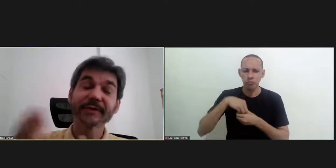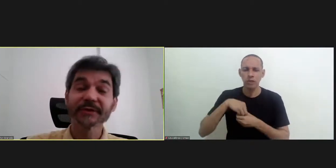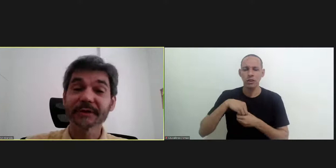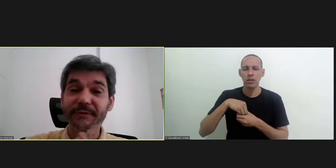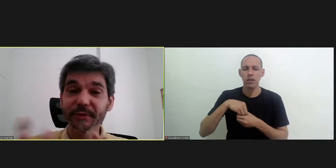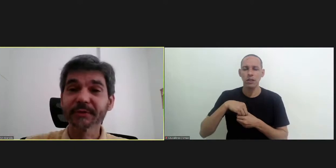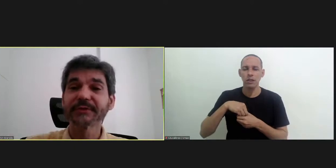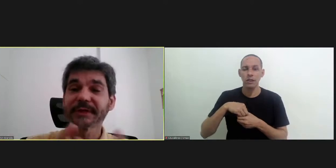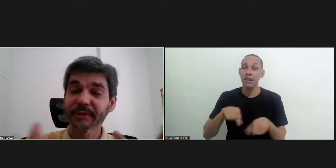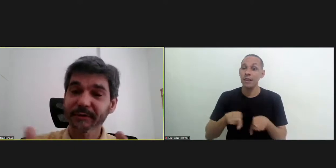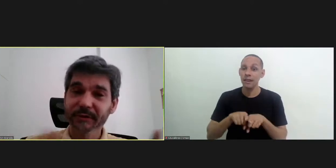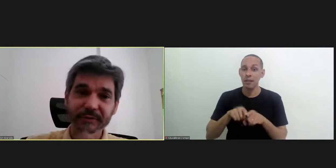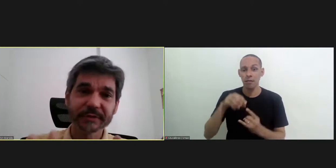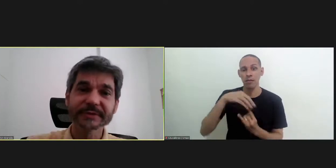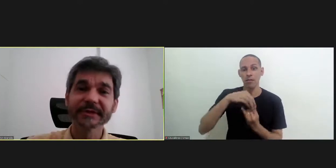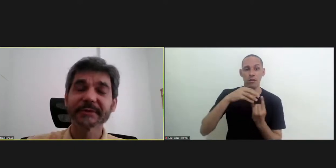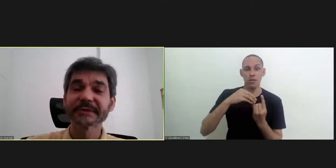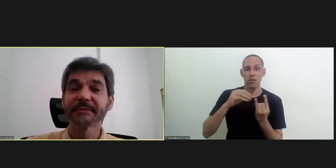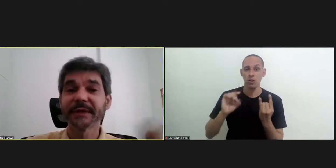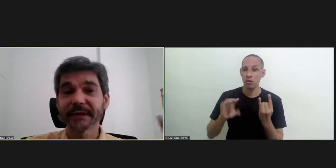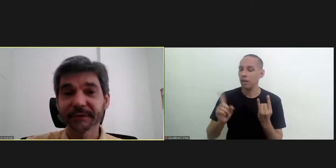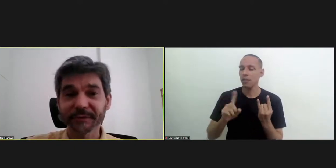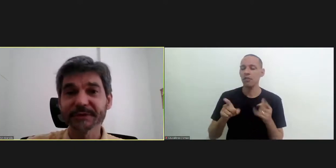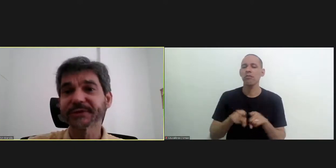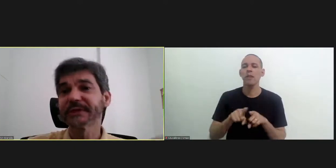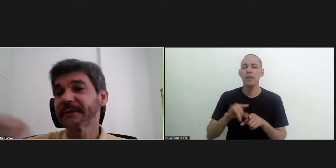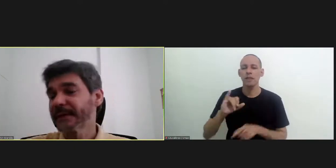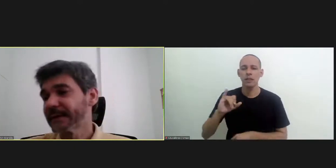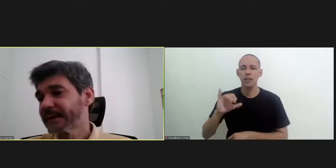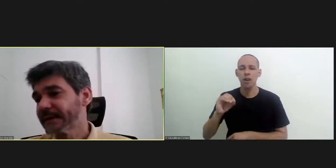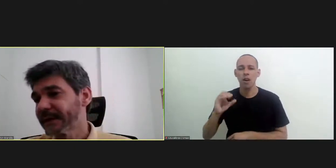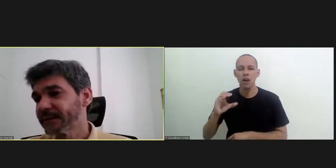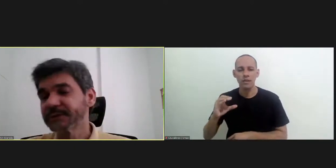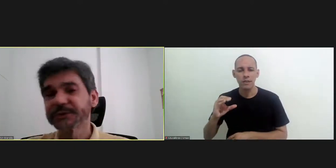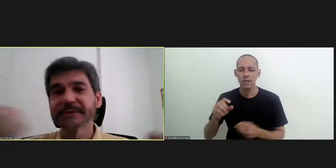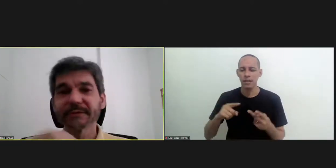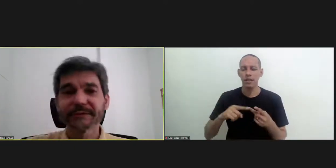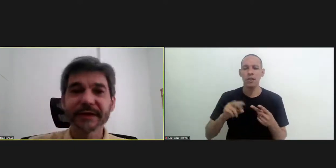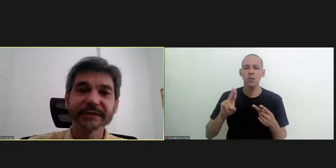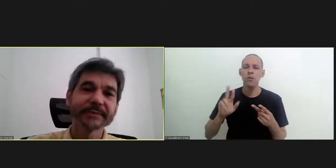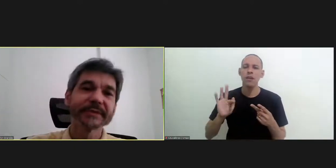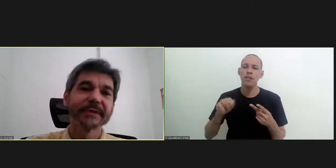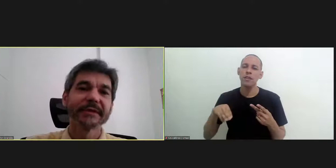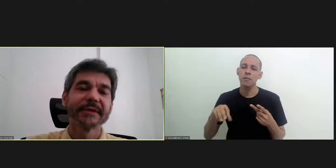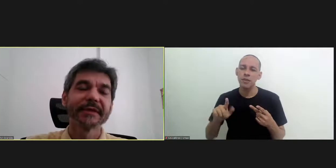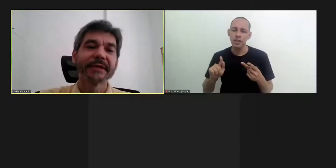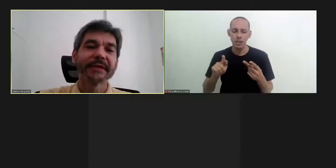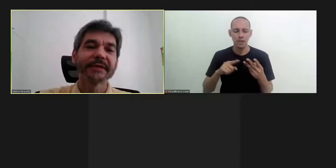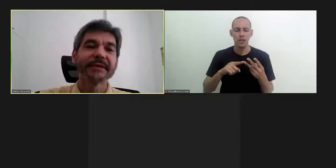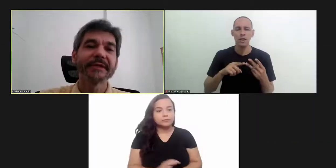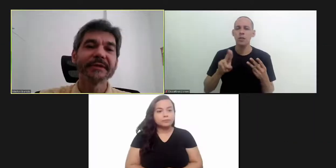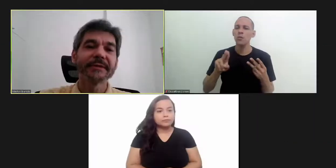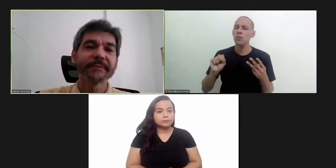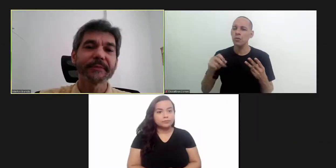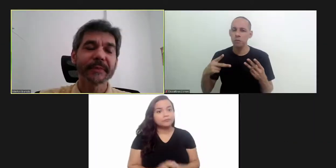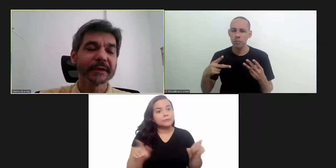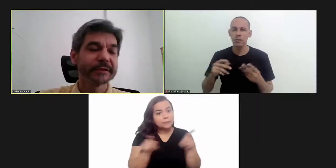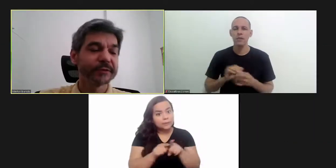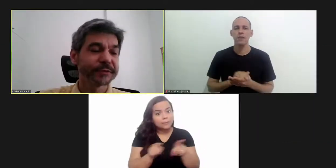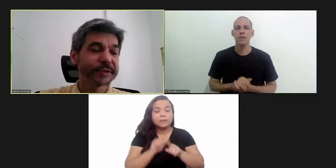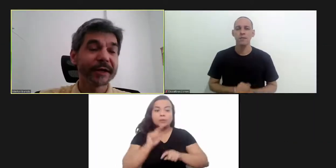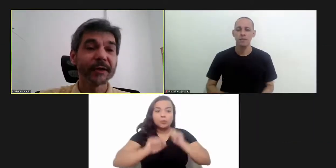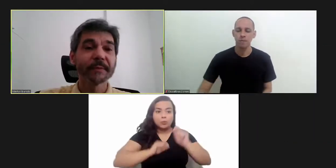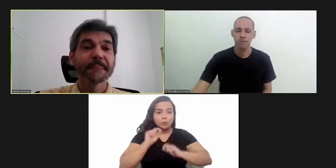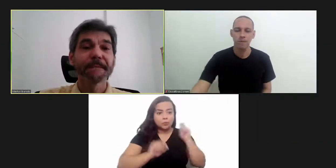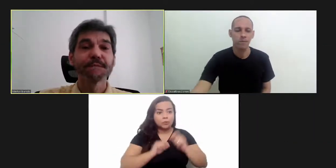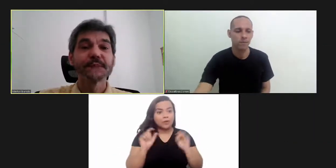not only fio cruz the the university in minas gerais the university of san paulo and the federal